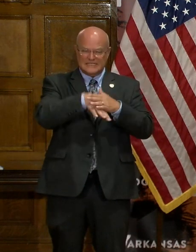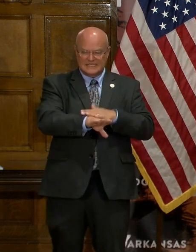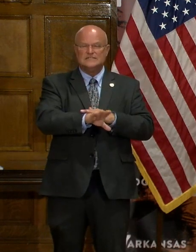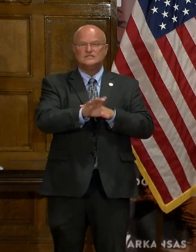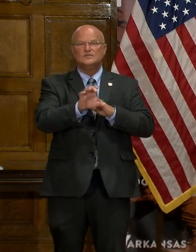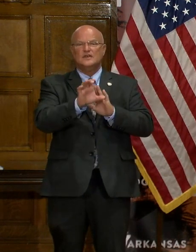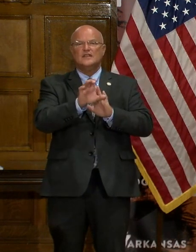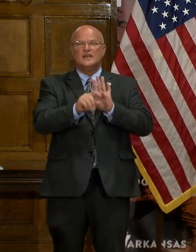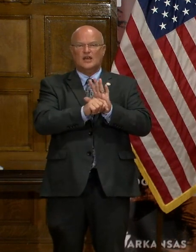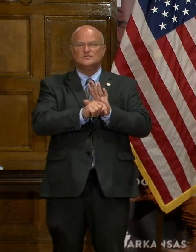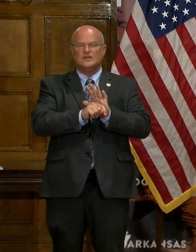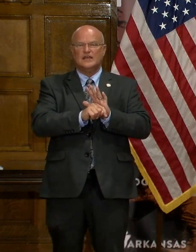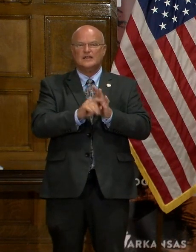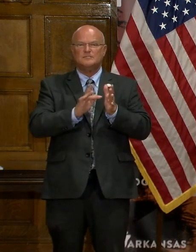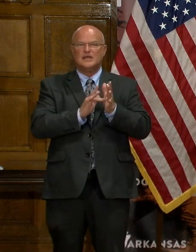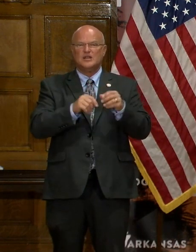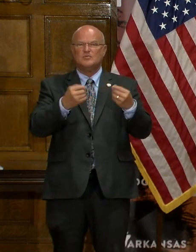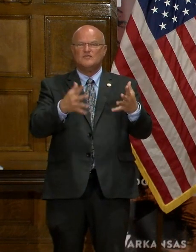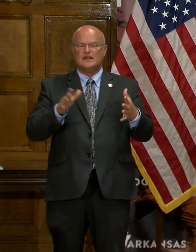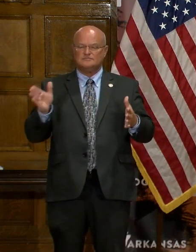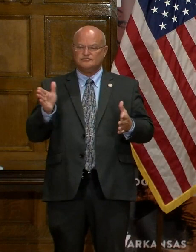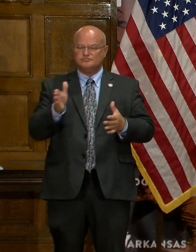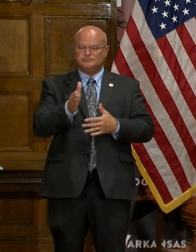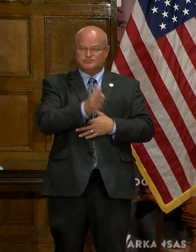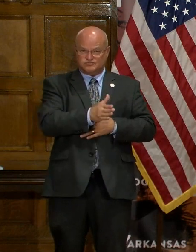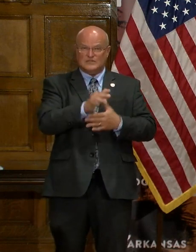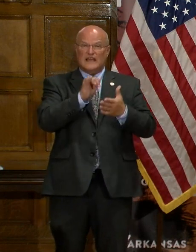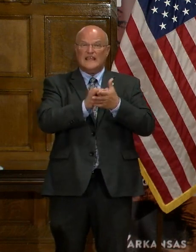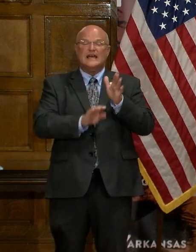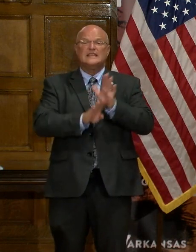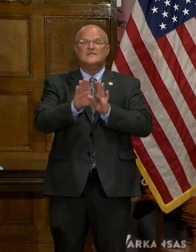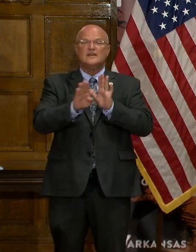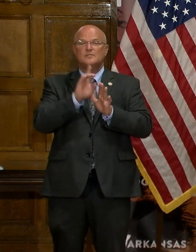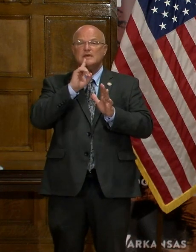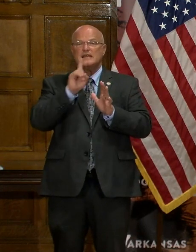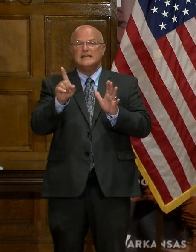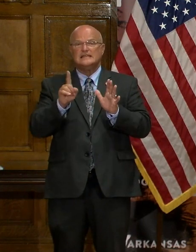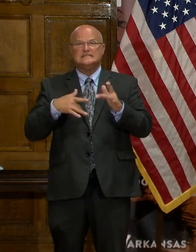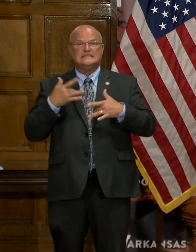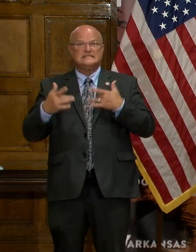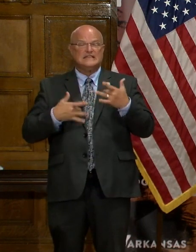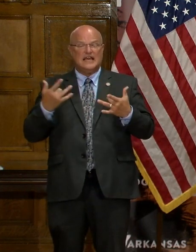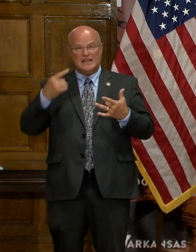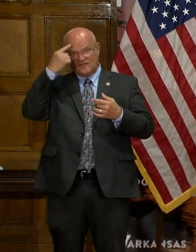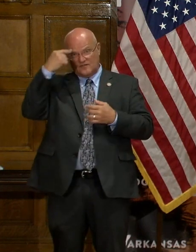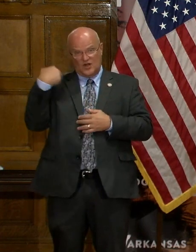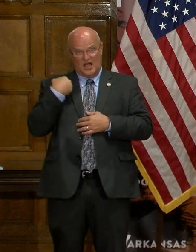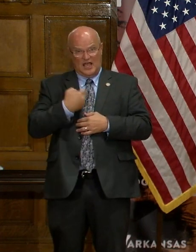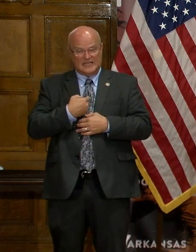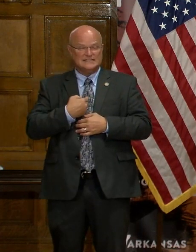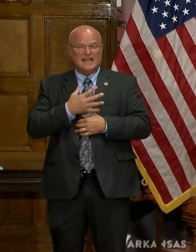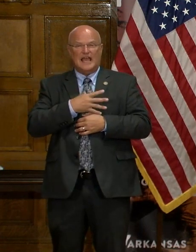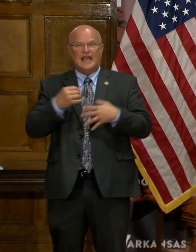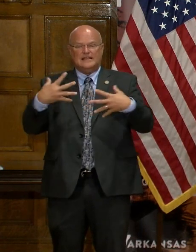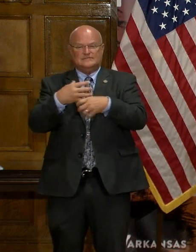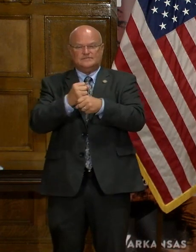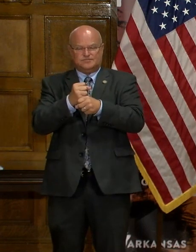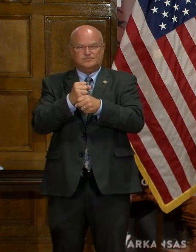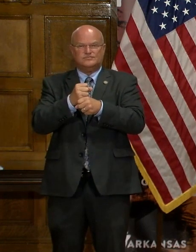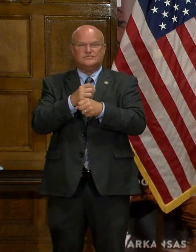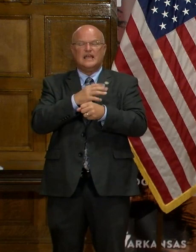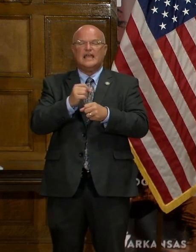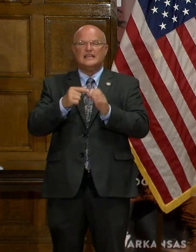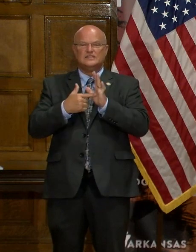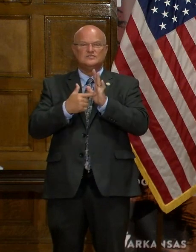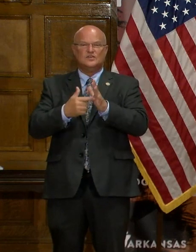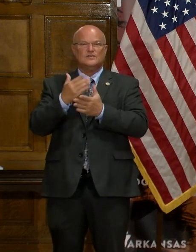contract medical provider. So that development is an exciting, exciting enhancement for us internally, and